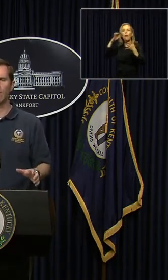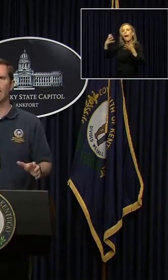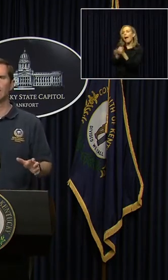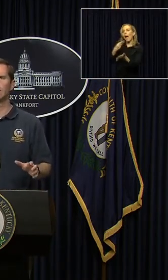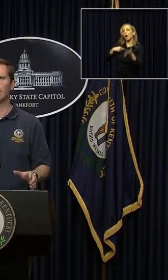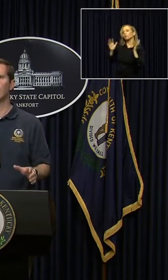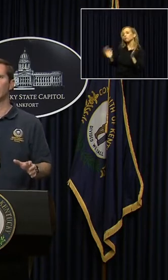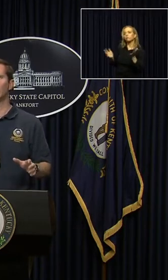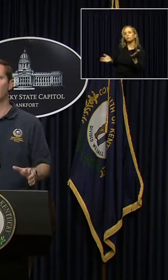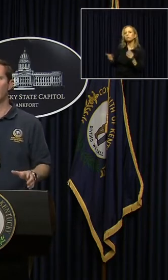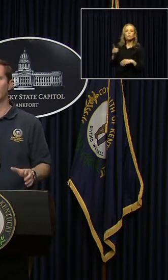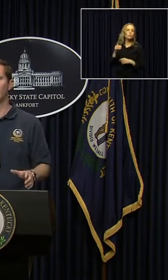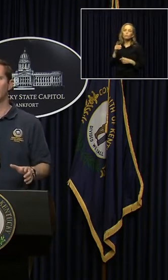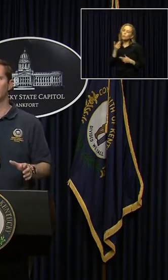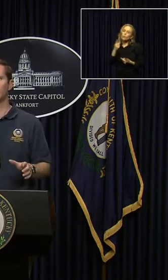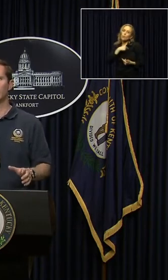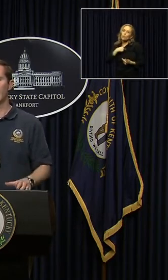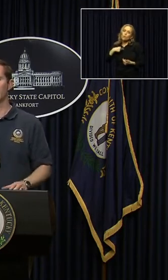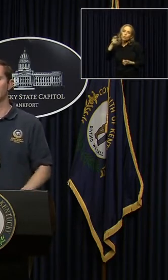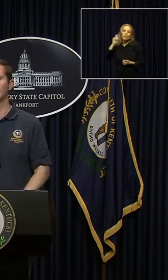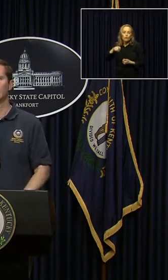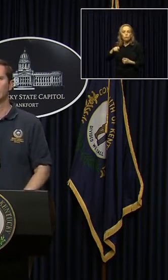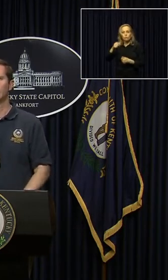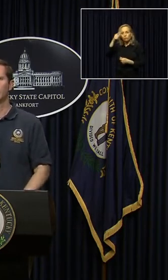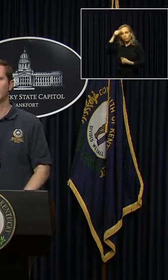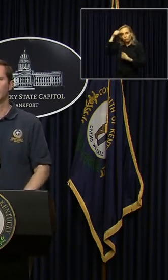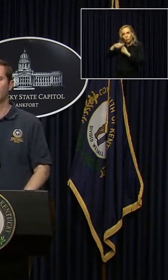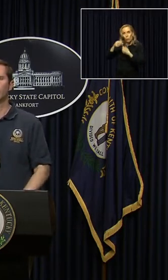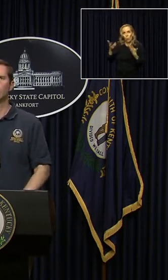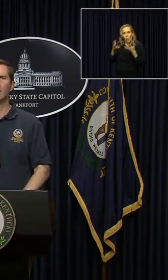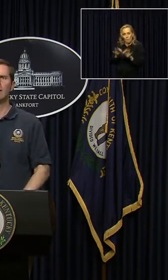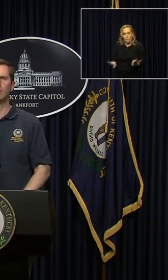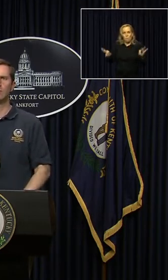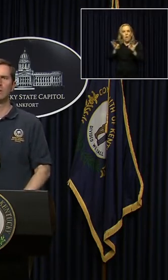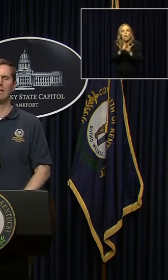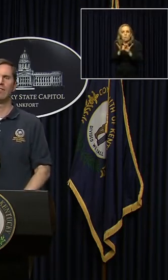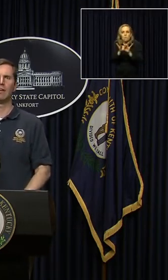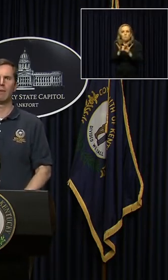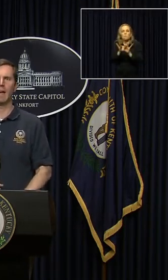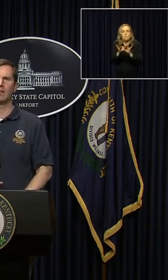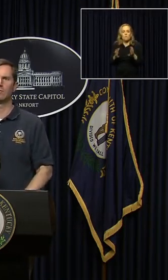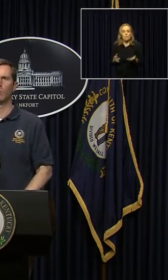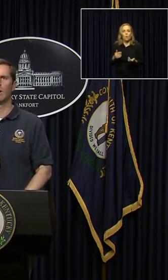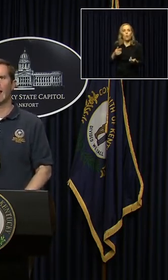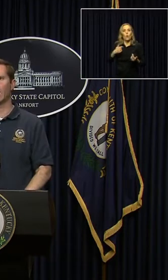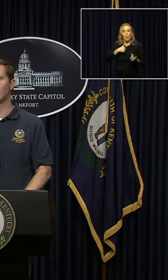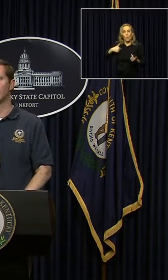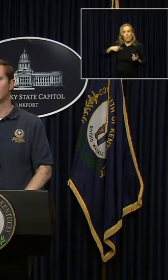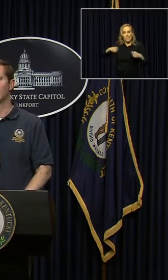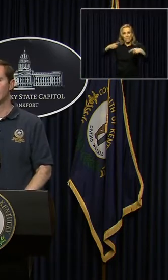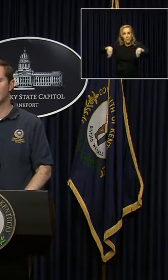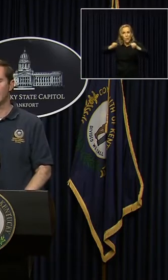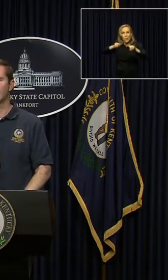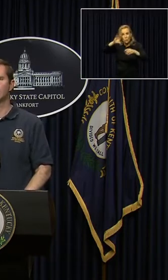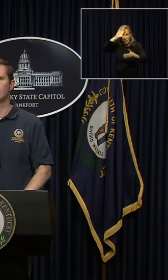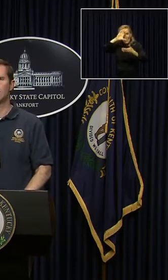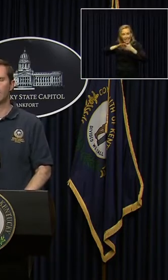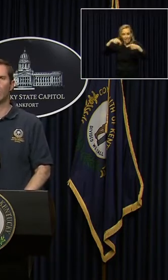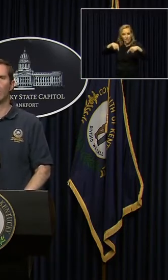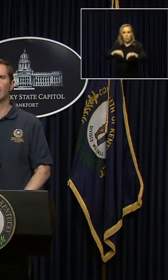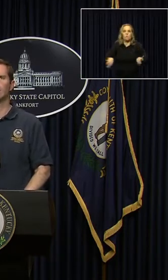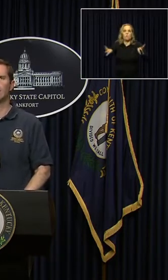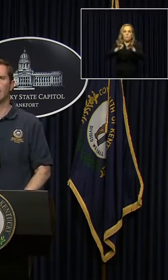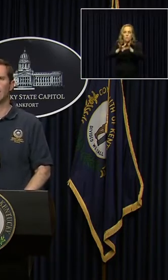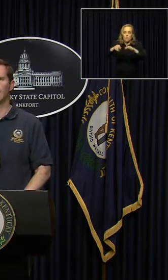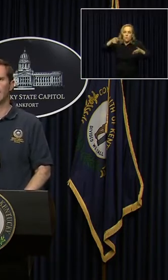every single one of those matters. And folks, we need you to believe that it matters more now and in the next